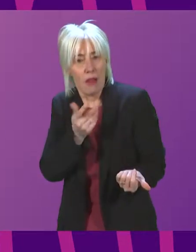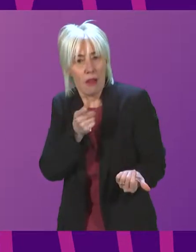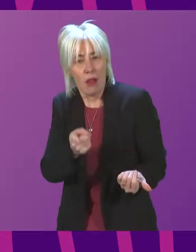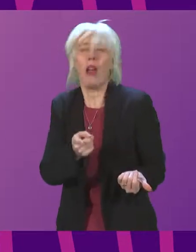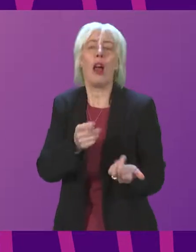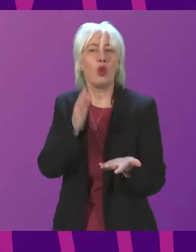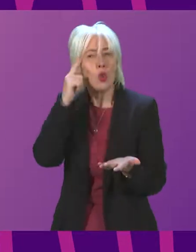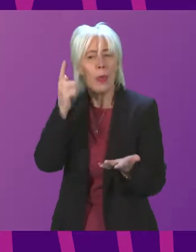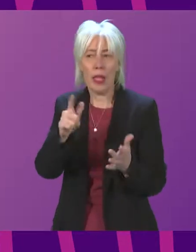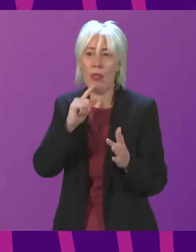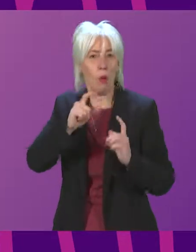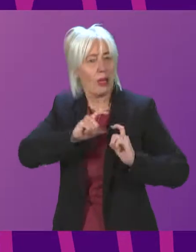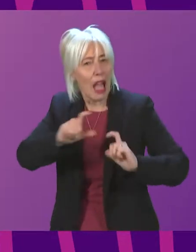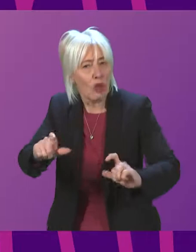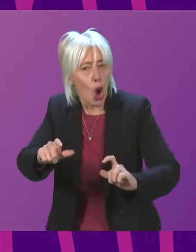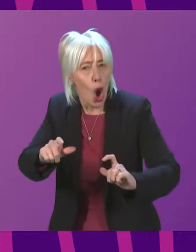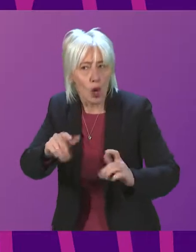likely to be upheld?